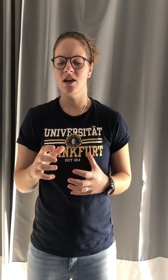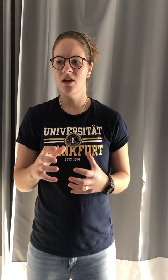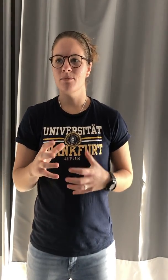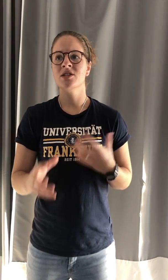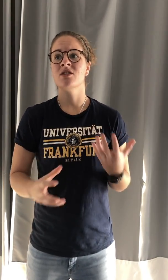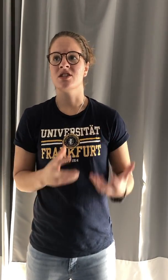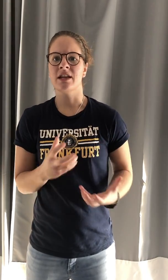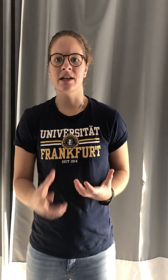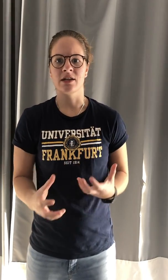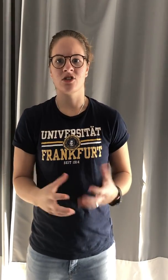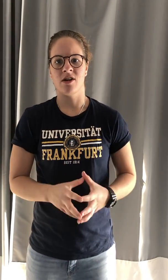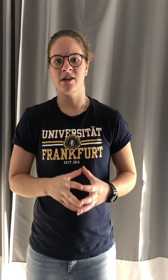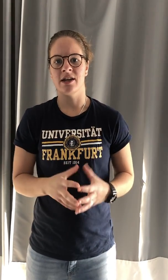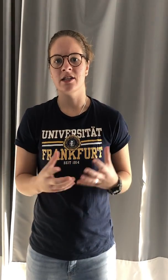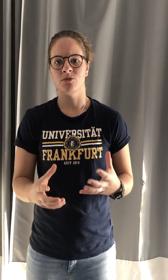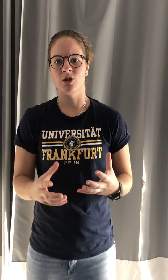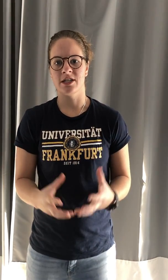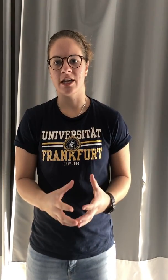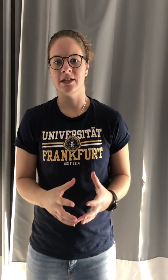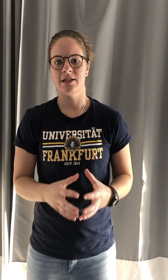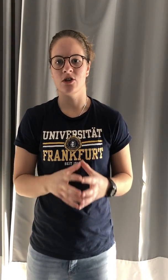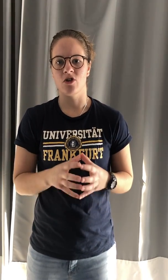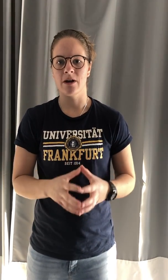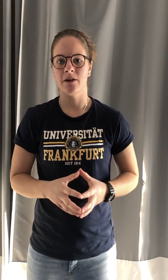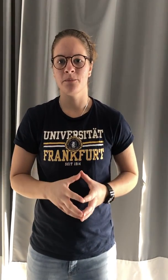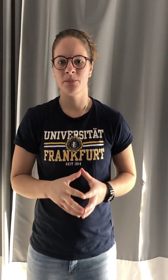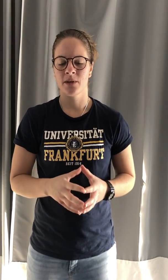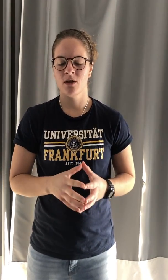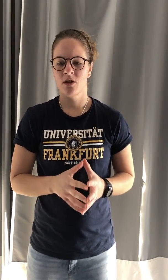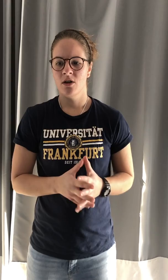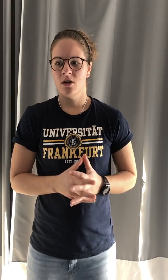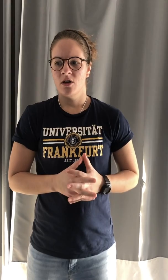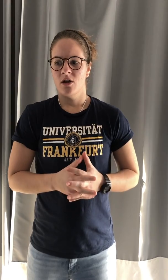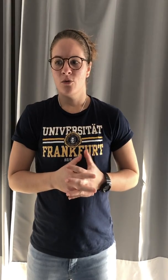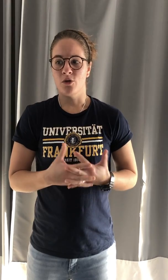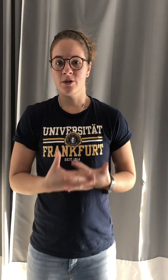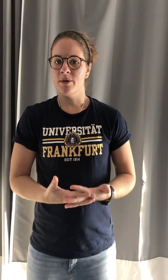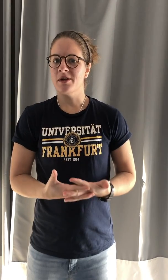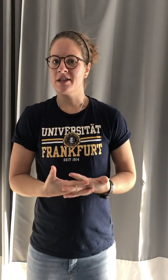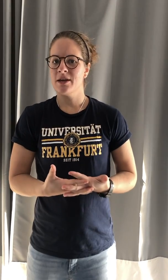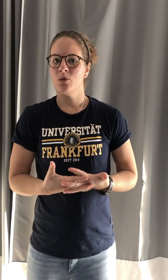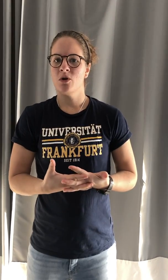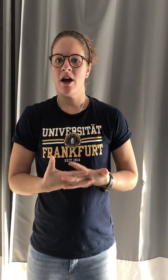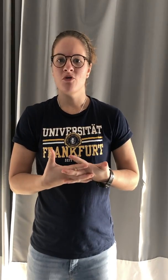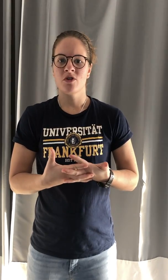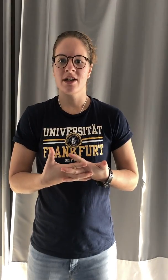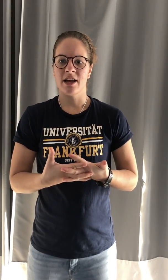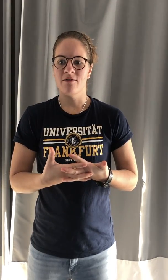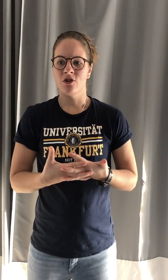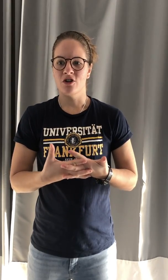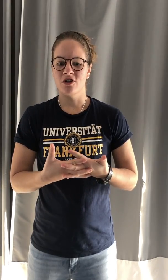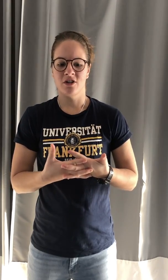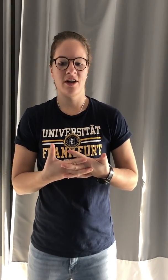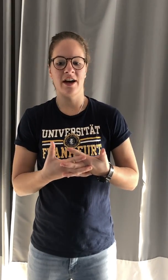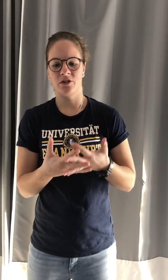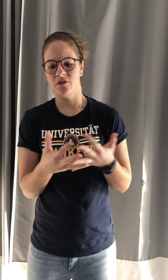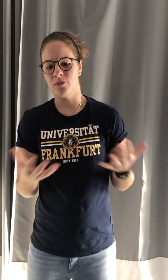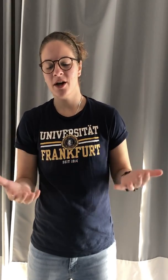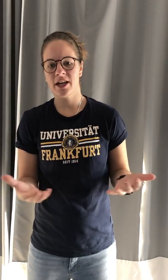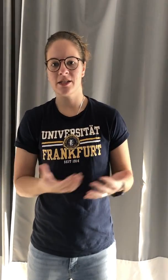misunderstanding surrounding that in sports science and training. First, maybe an example. Have you guys ever, I don't know if you're podcast